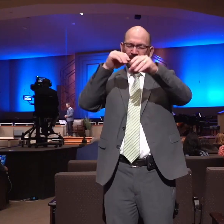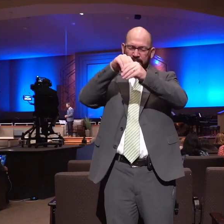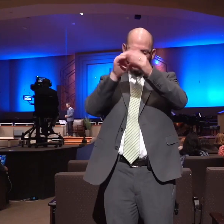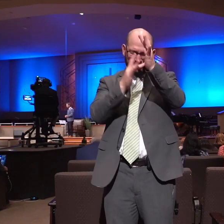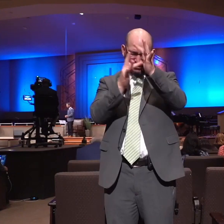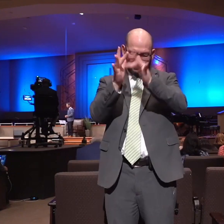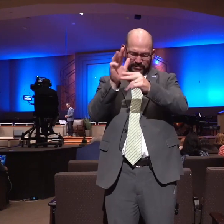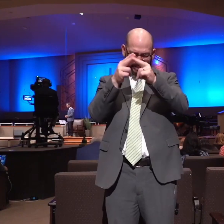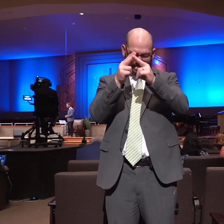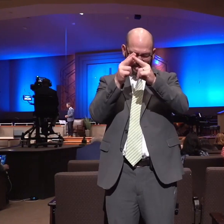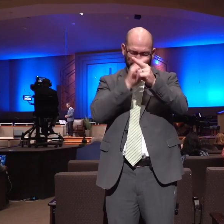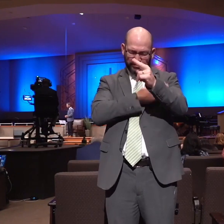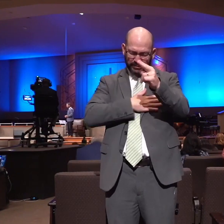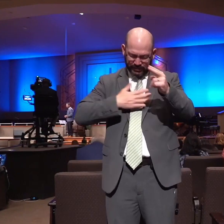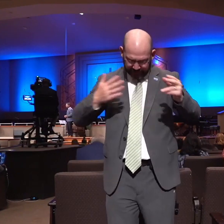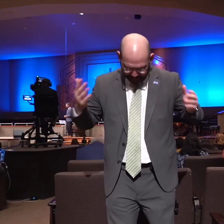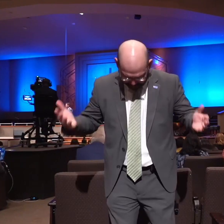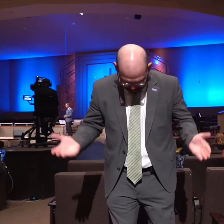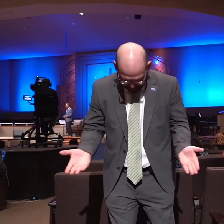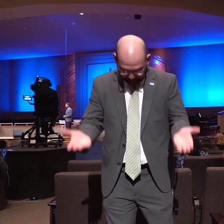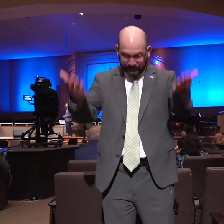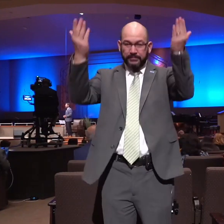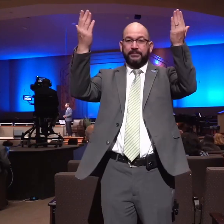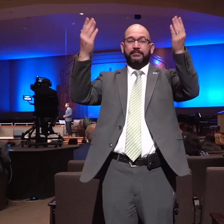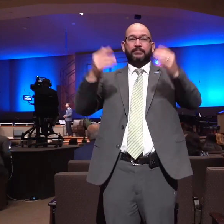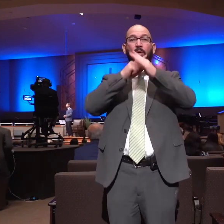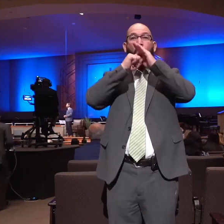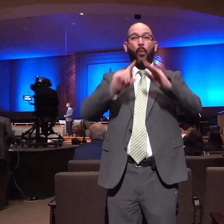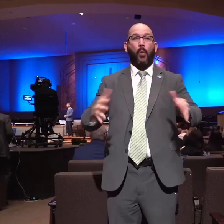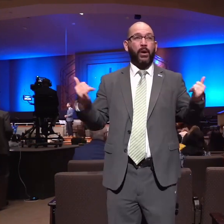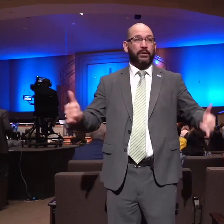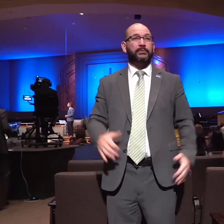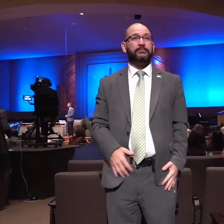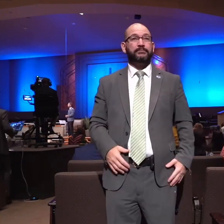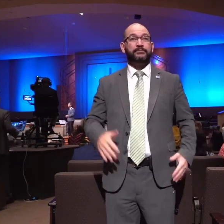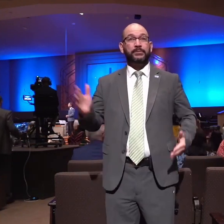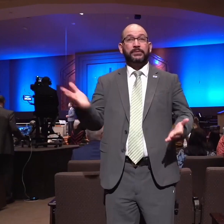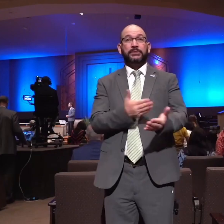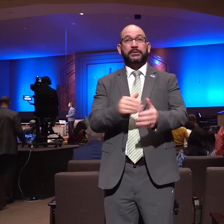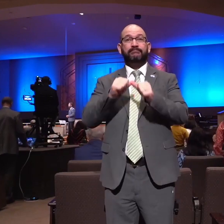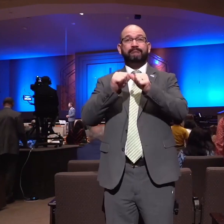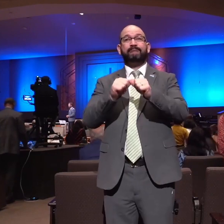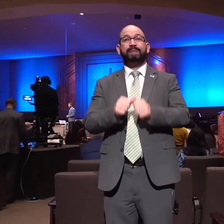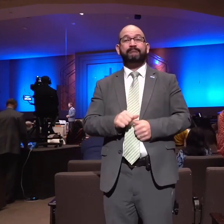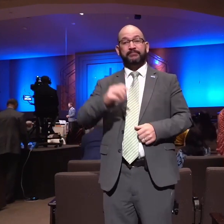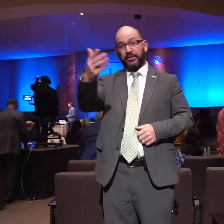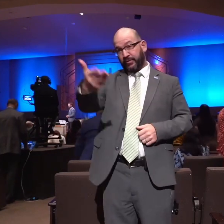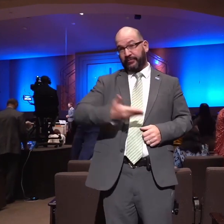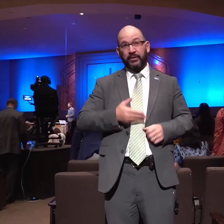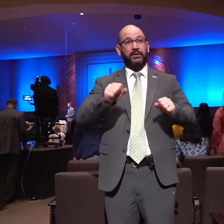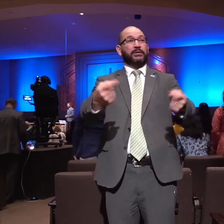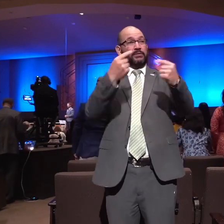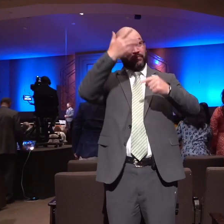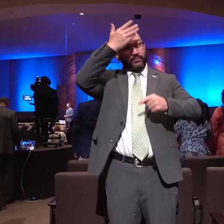let's stand quietly with our heads bowed music's already playing the invitation is open the altar is here